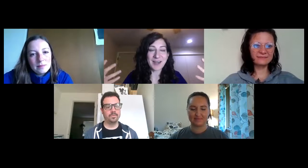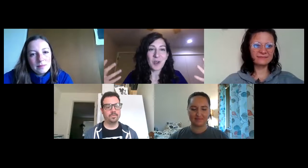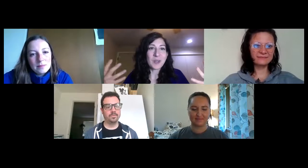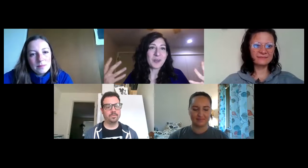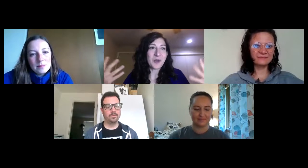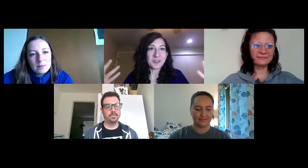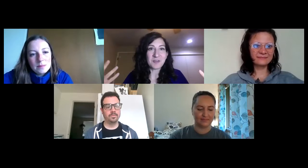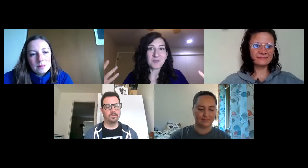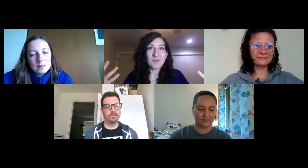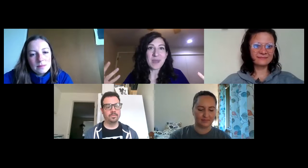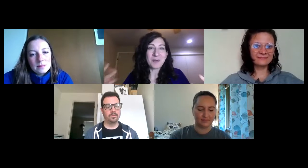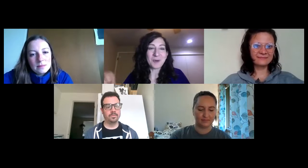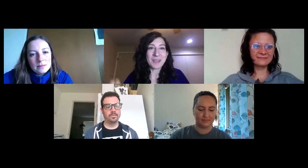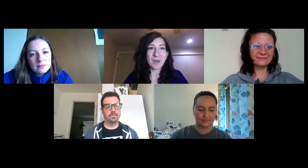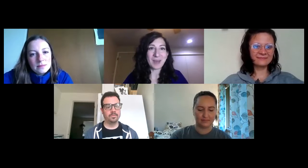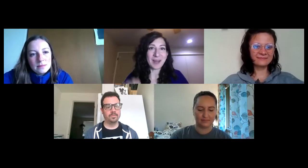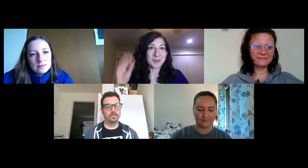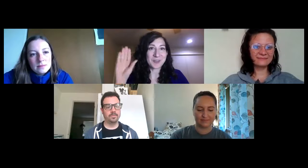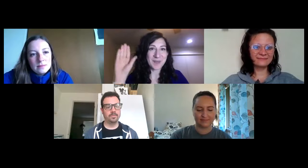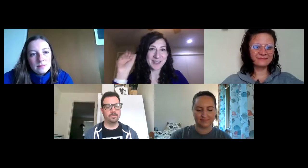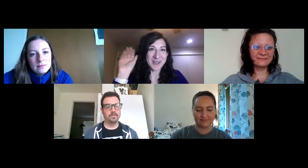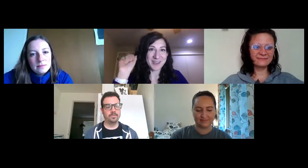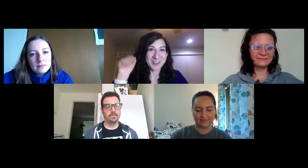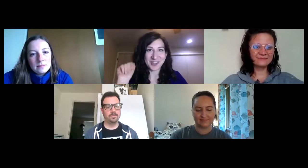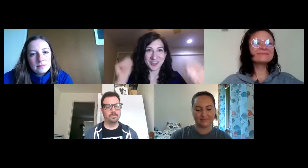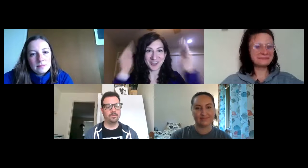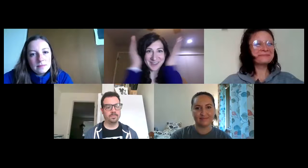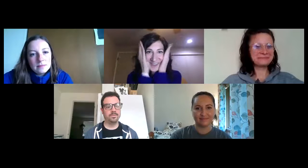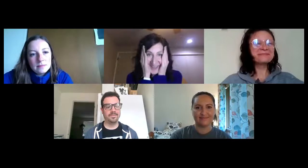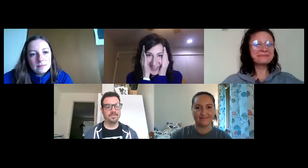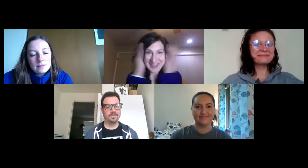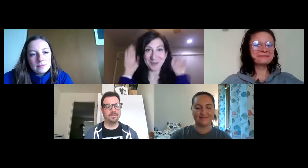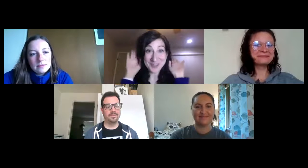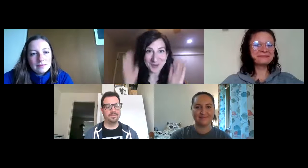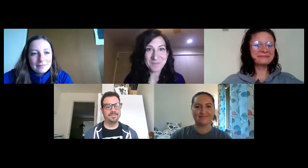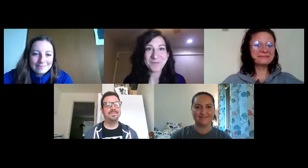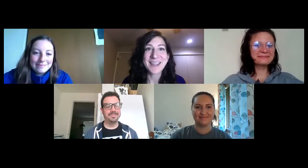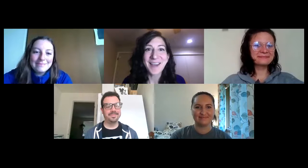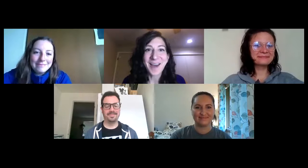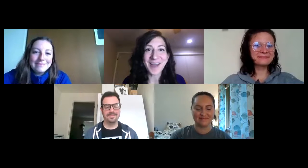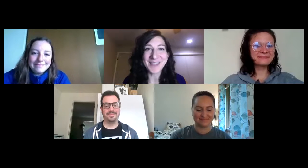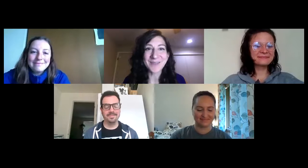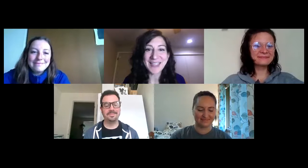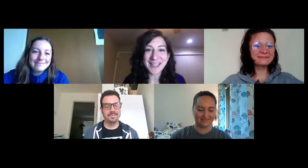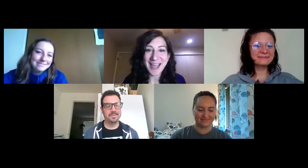we could also use movement Or think about characters Based on the gestures That they were doing Awesome Thanks guys